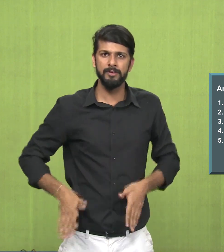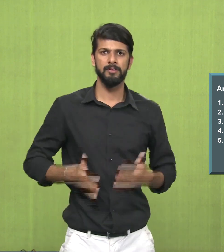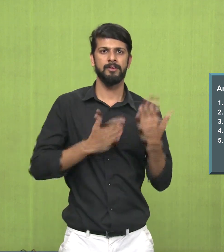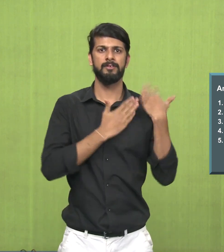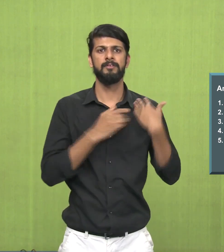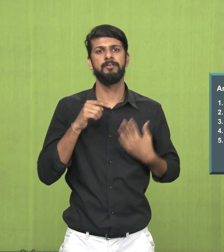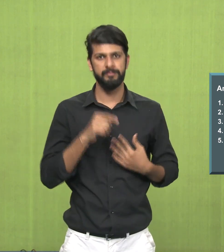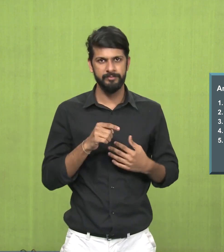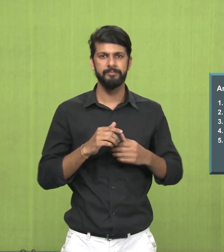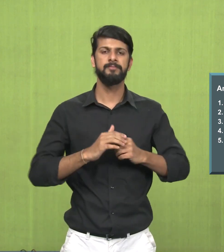That is the dress she is wearing.